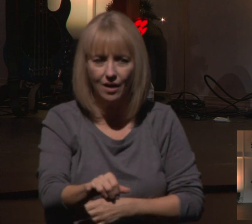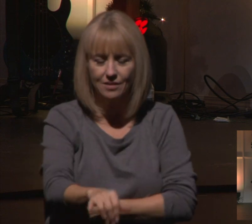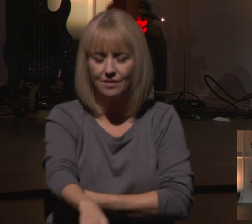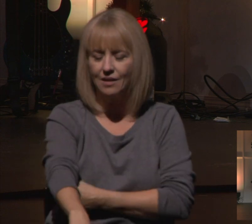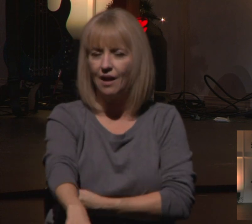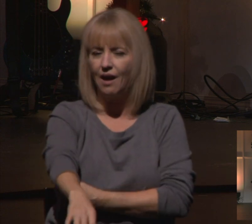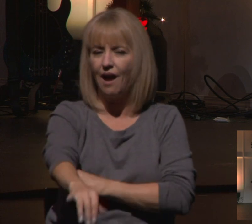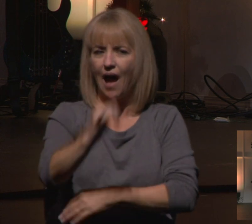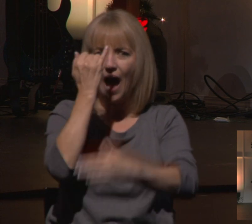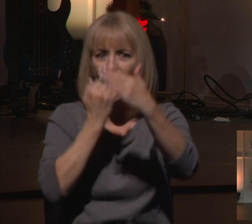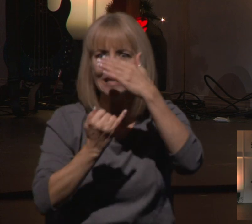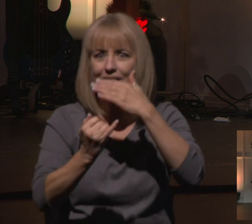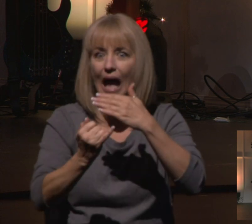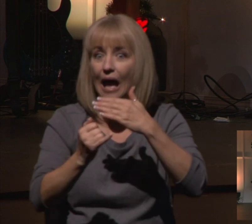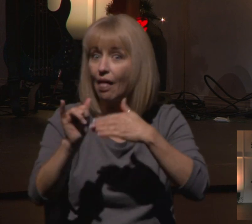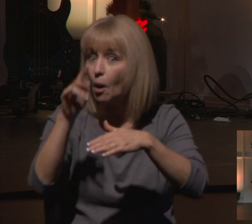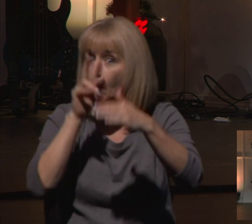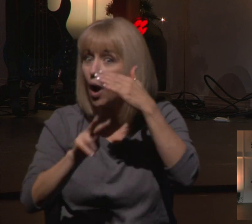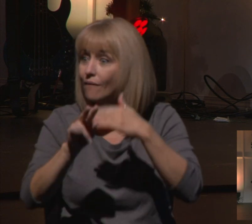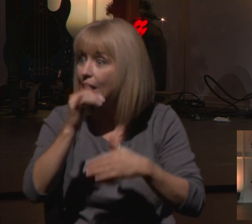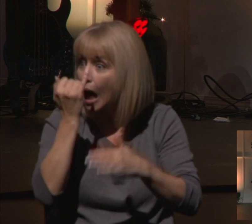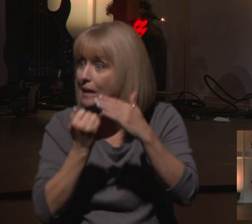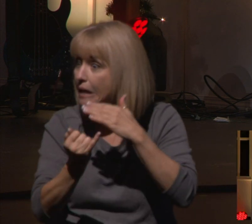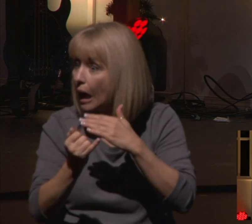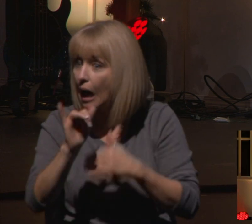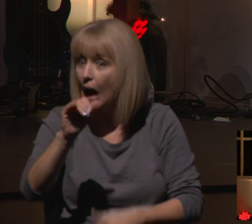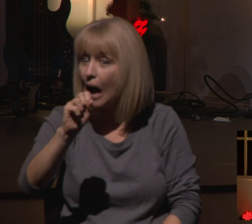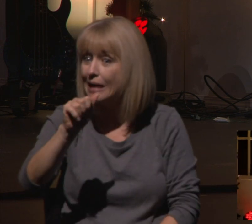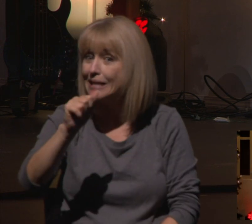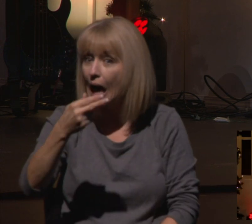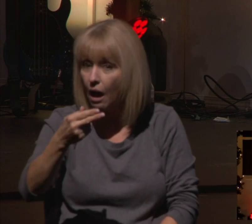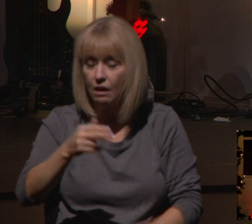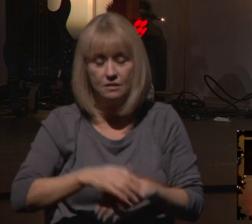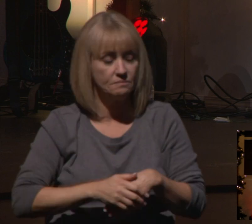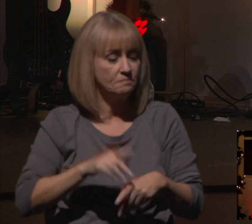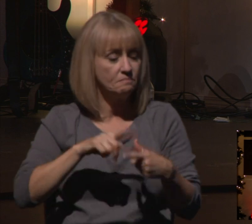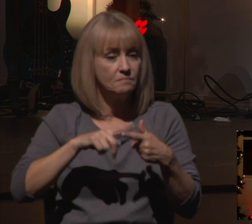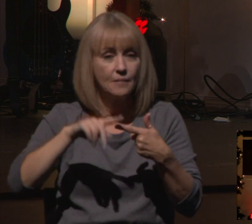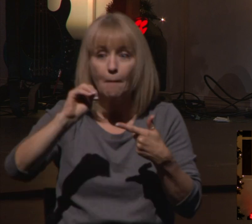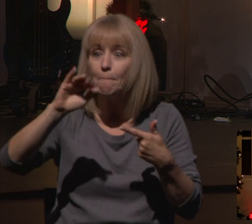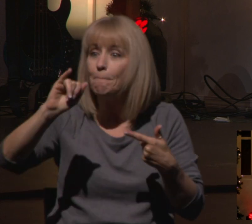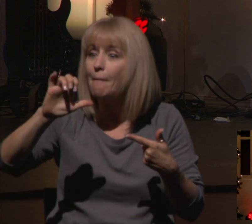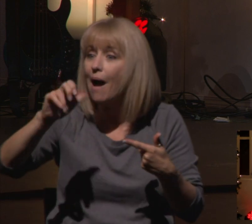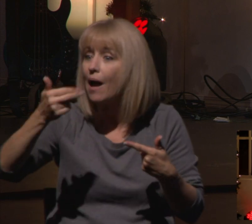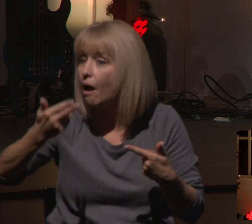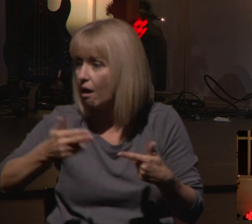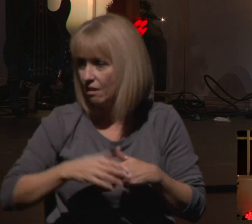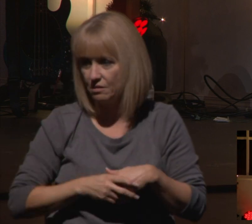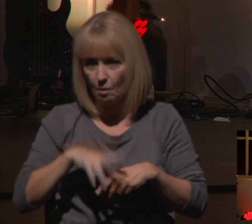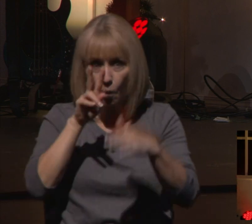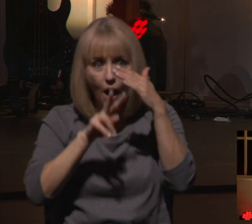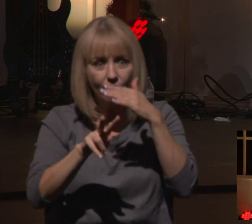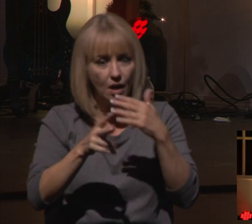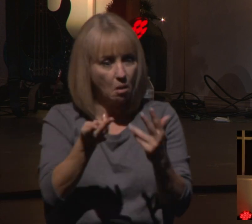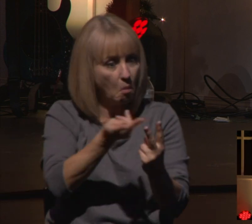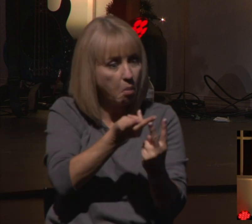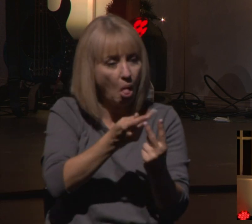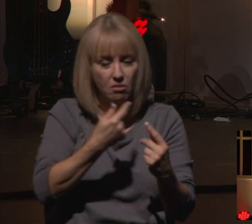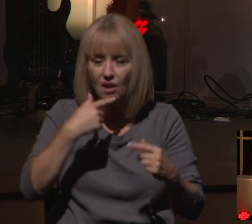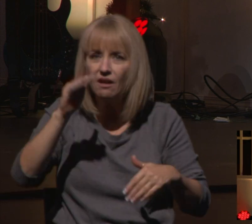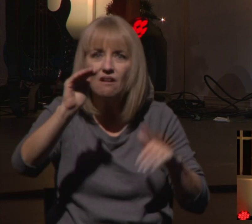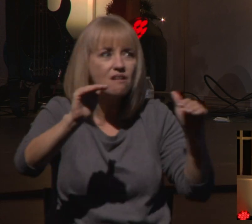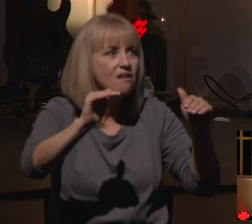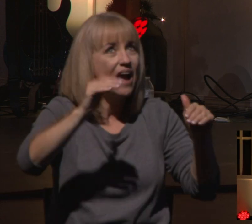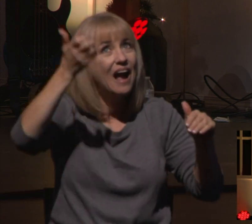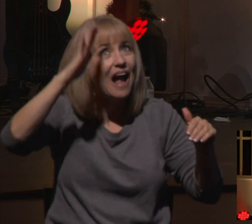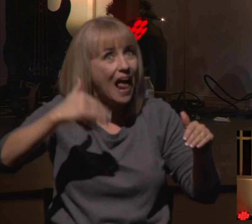about the prophets of Isaiah and Micah saying, you know, you've abandoned God, but God's got a plan to bring you back home. And so when